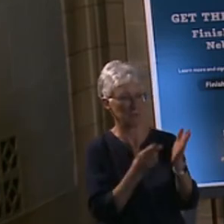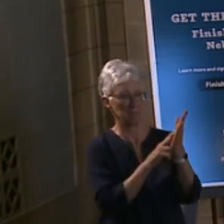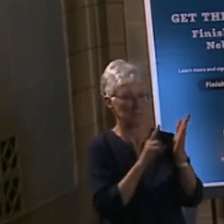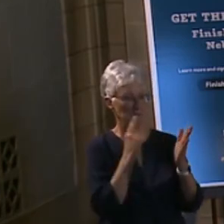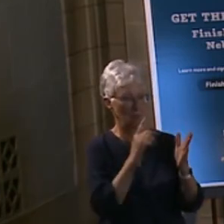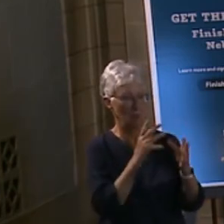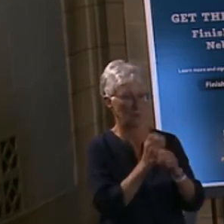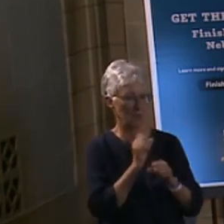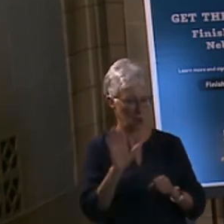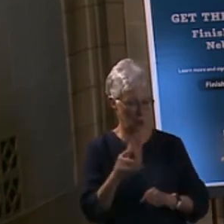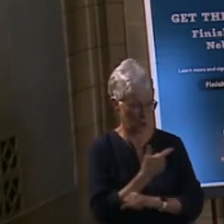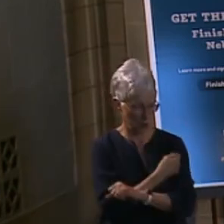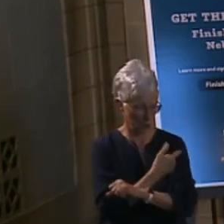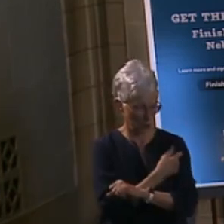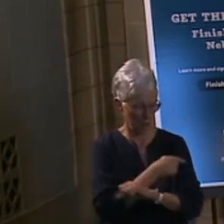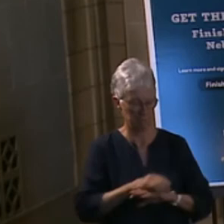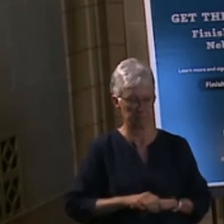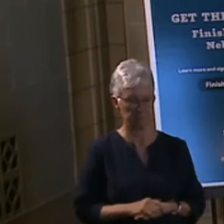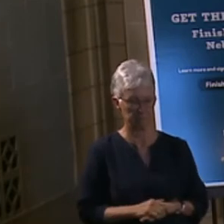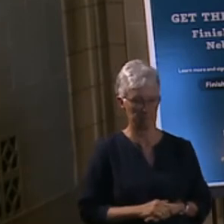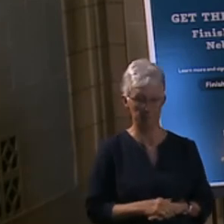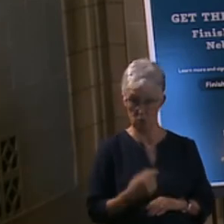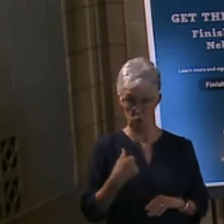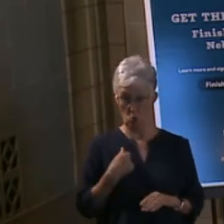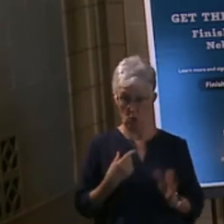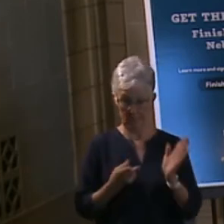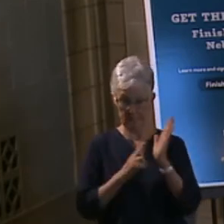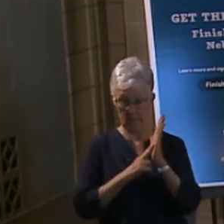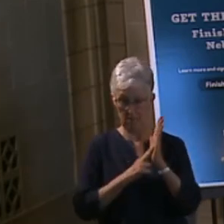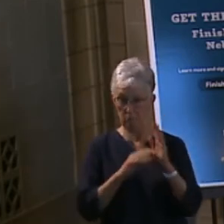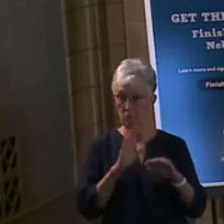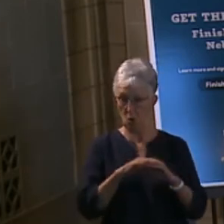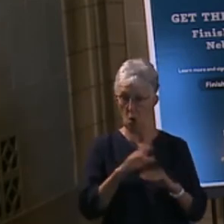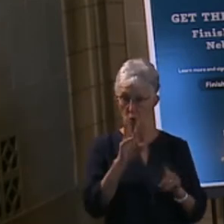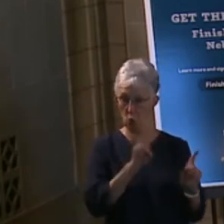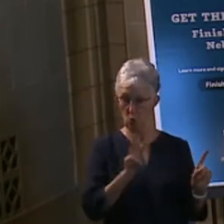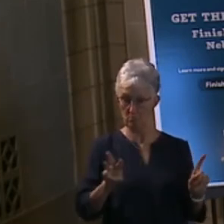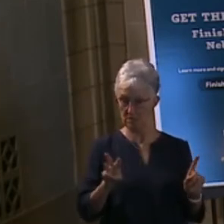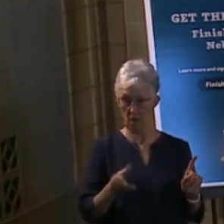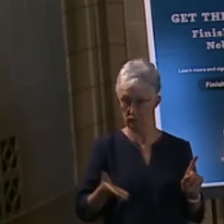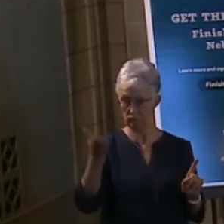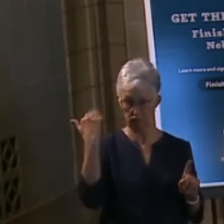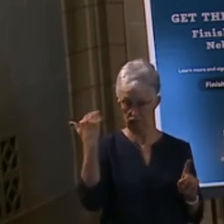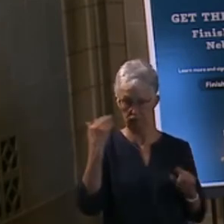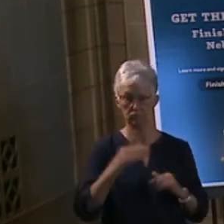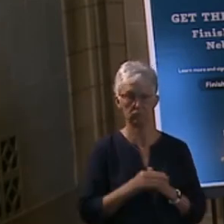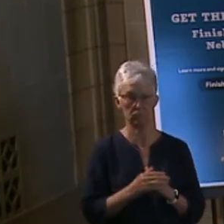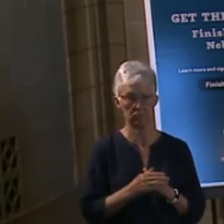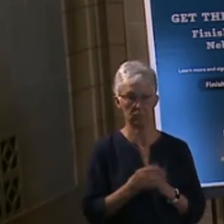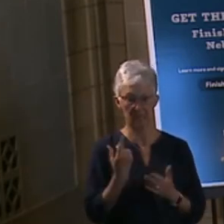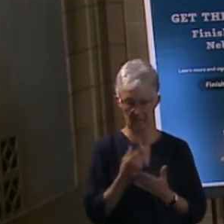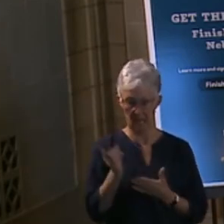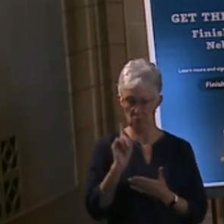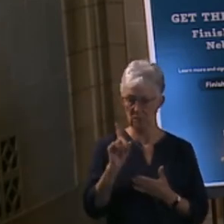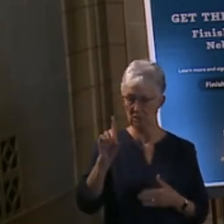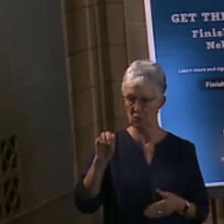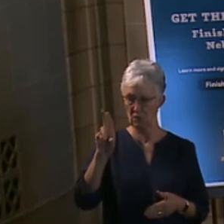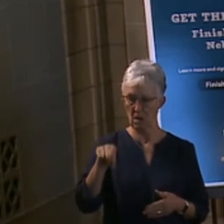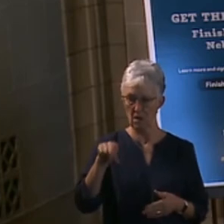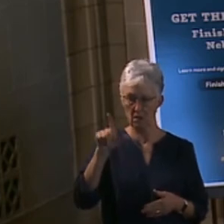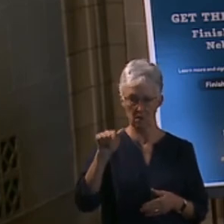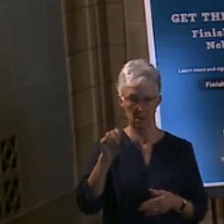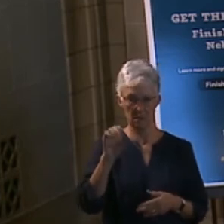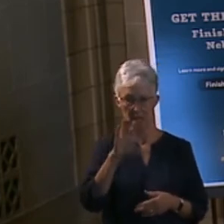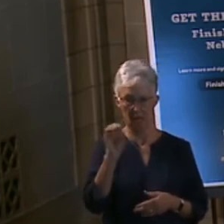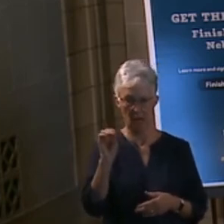line. Now, this is what I did. I signed up on the website and last week, Douglas County sent me an email